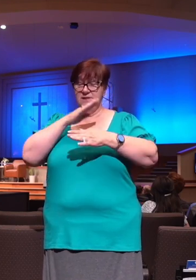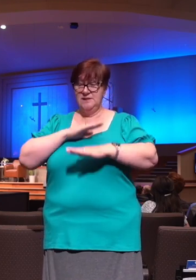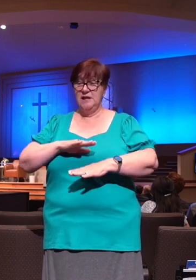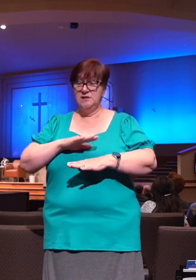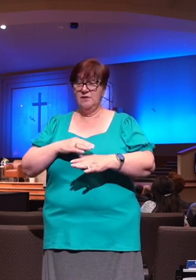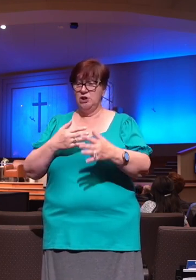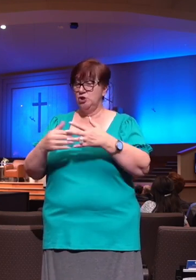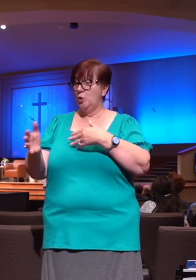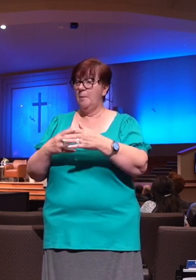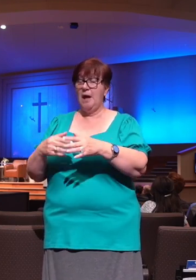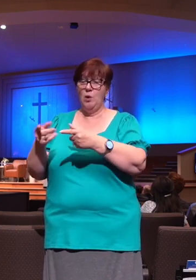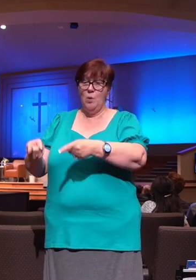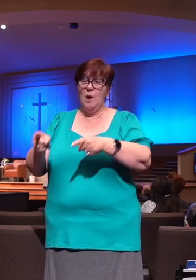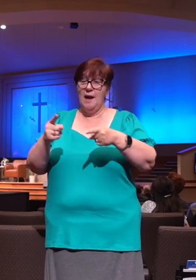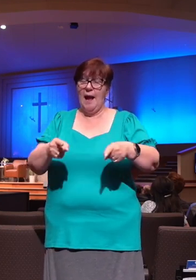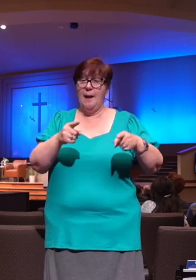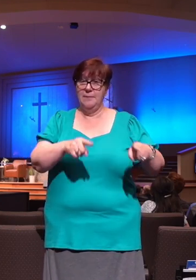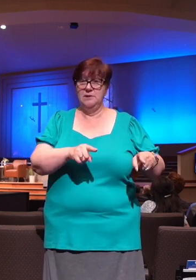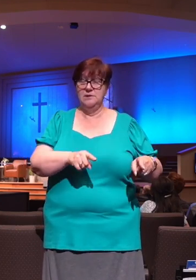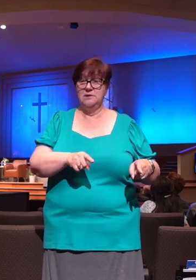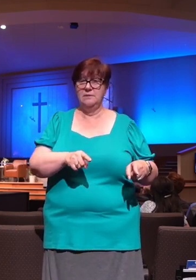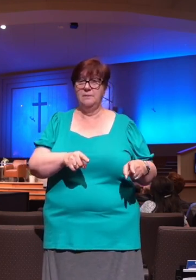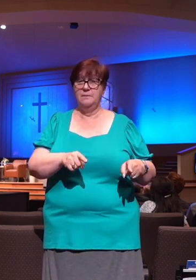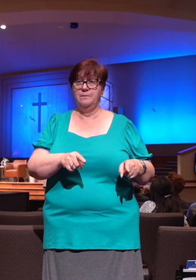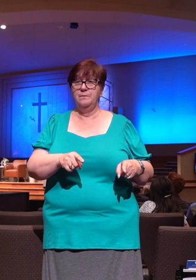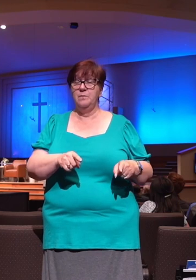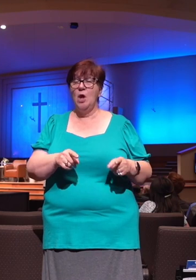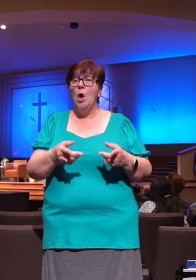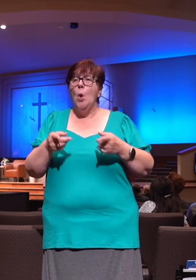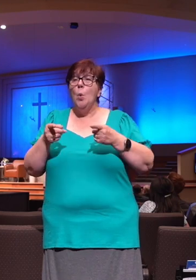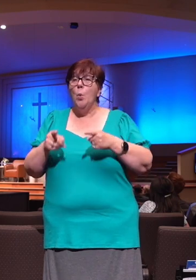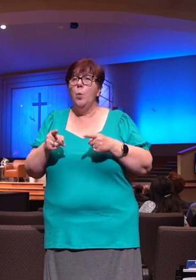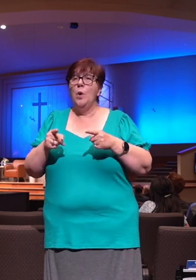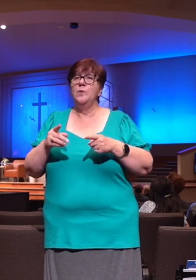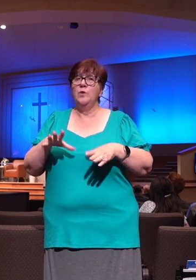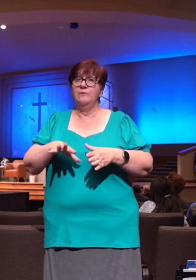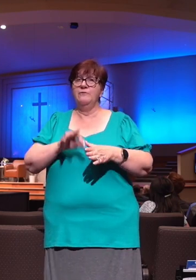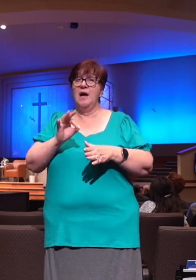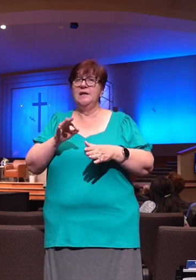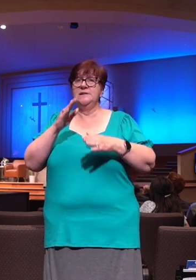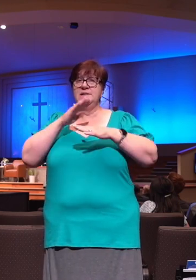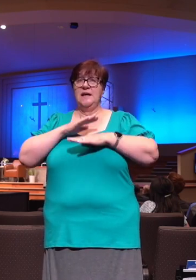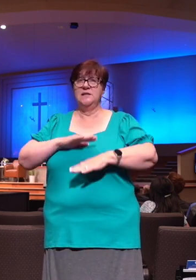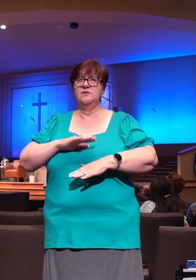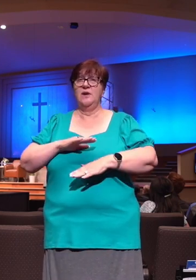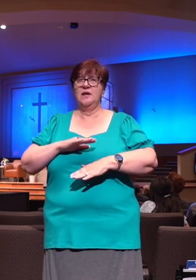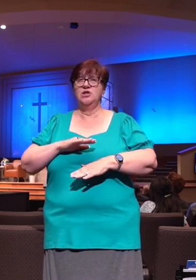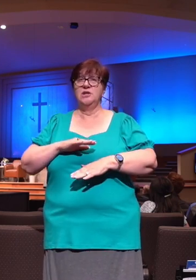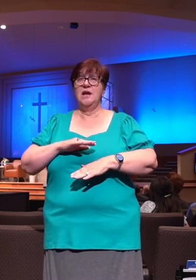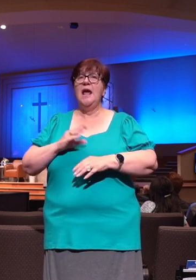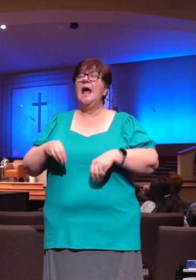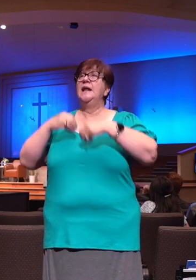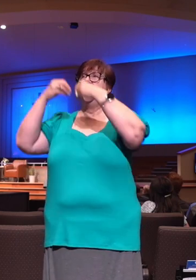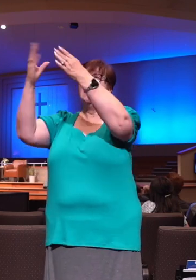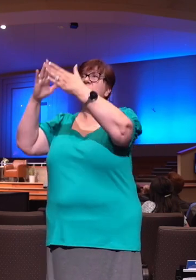we do find that satisfaction and we glorify God in that satisfaction, he is then immensely